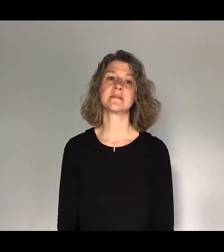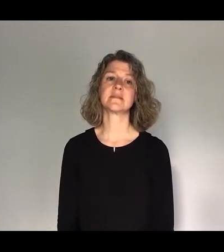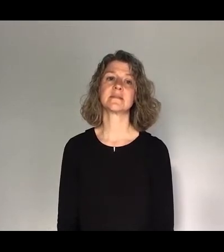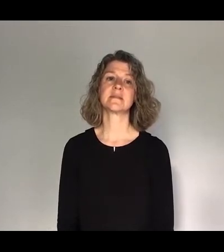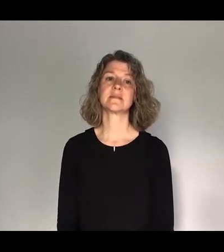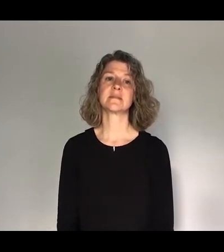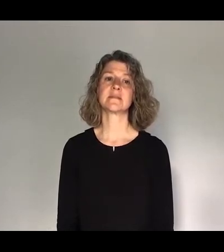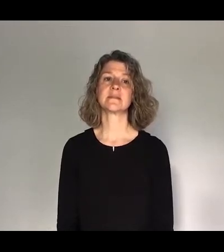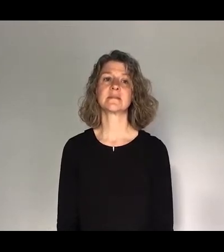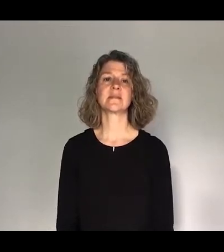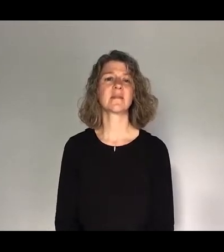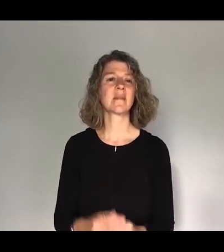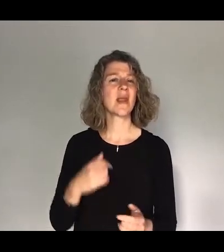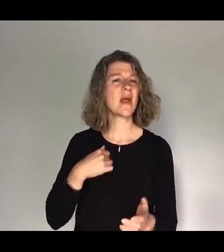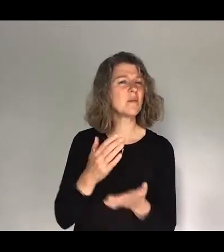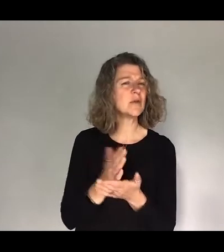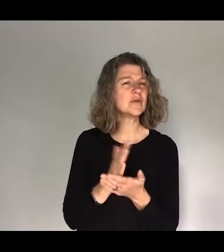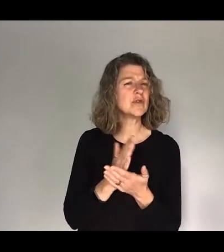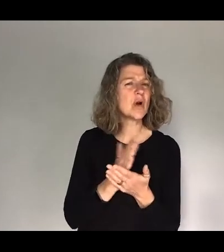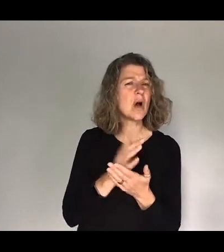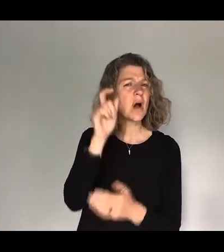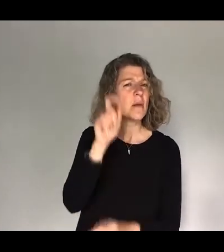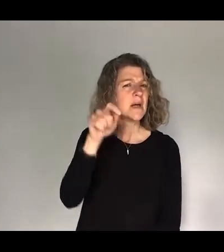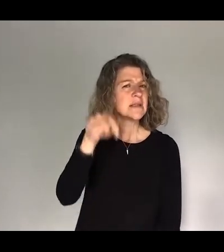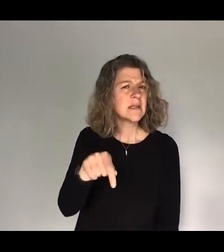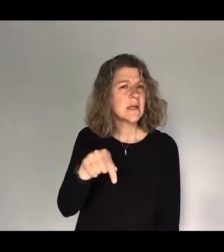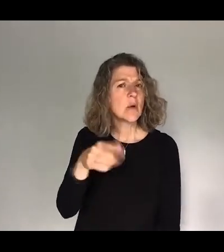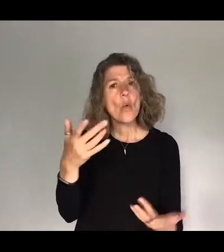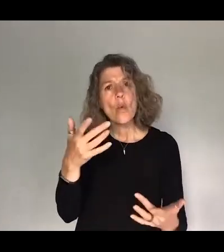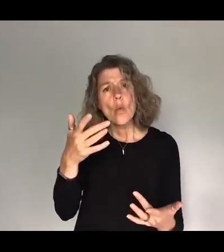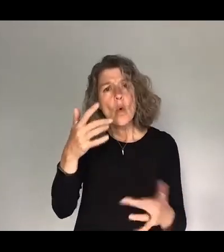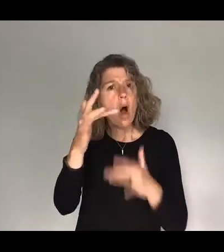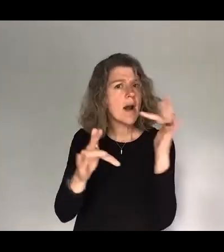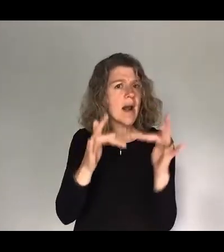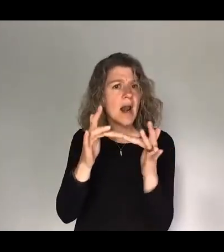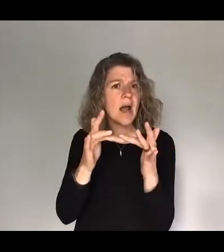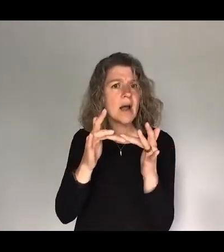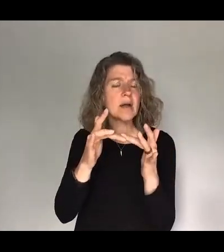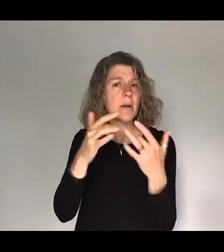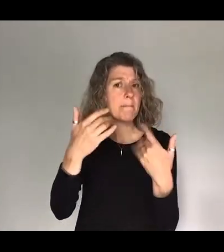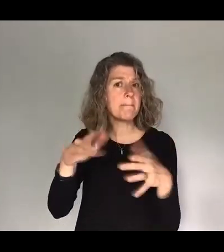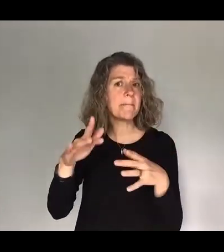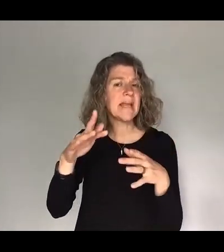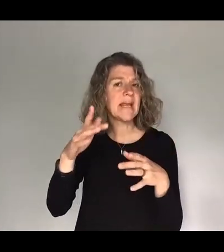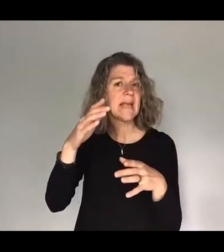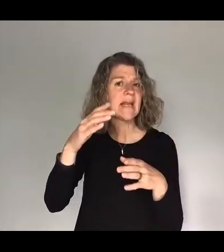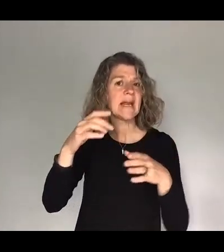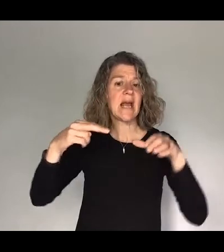I'm not sure if there's someone here in the room or online you actually have a brain scan this week and there's a bit of confusion around